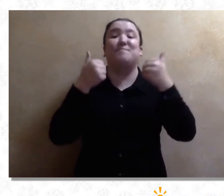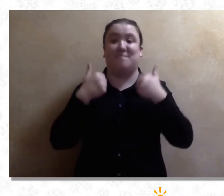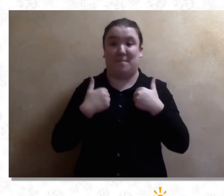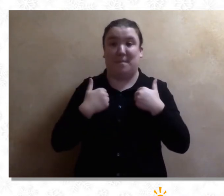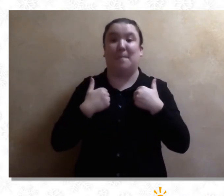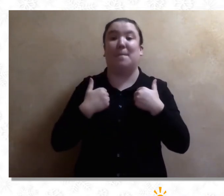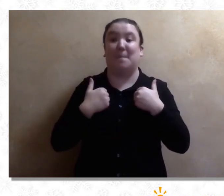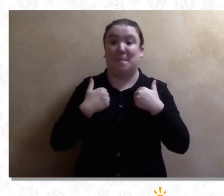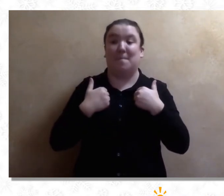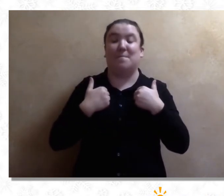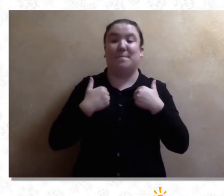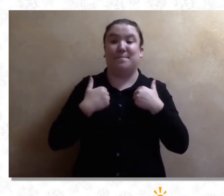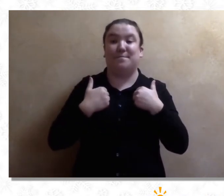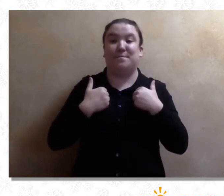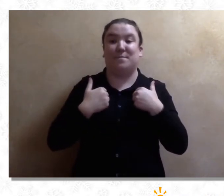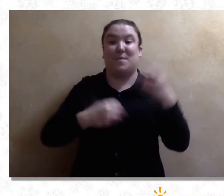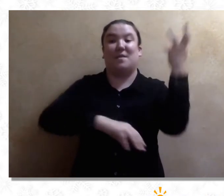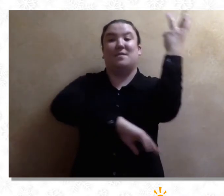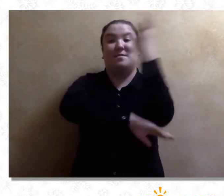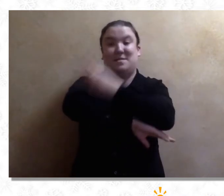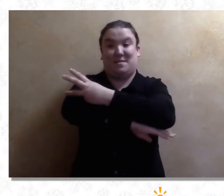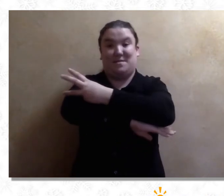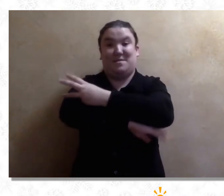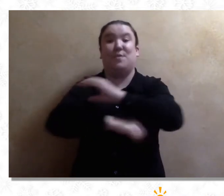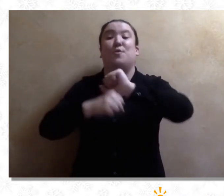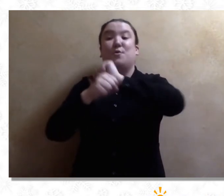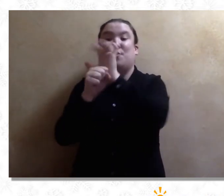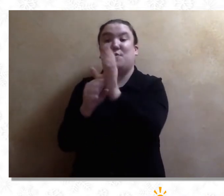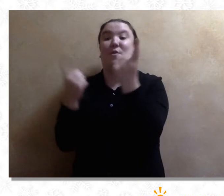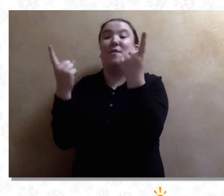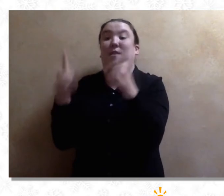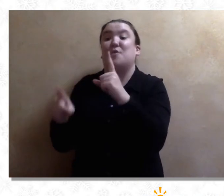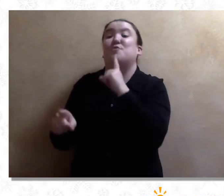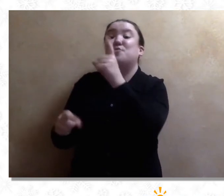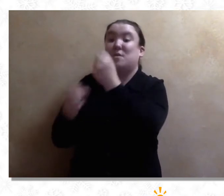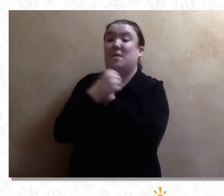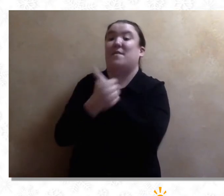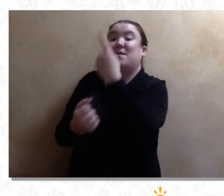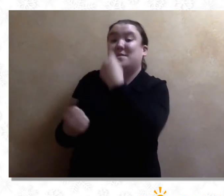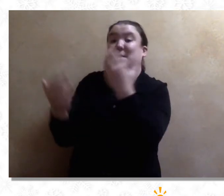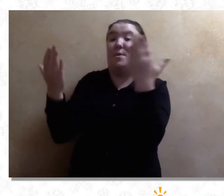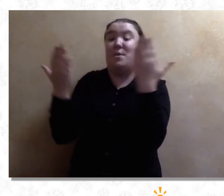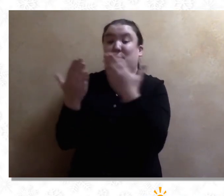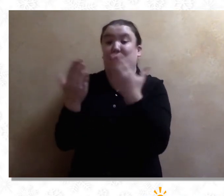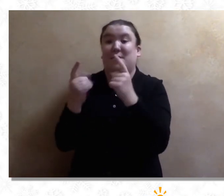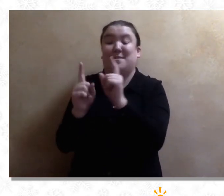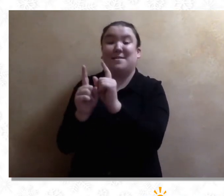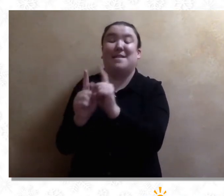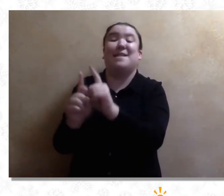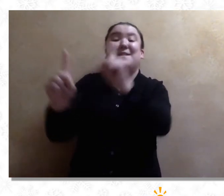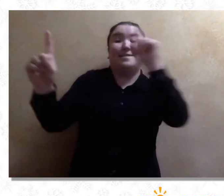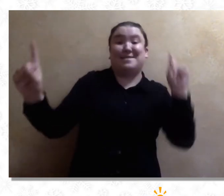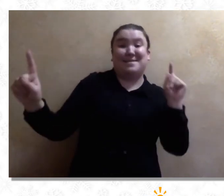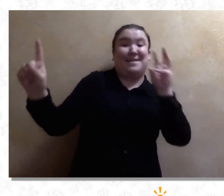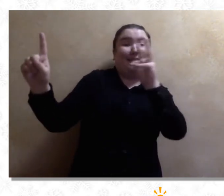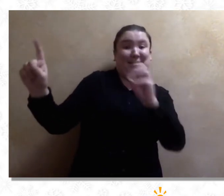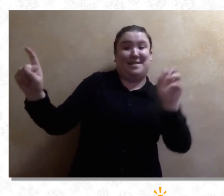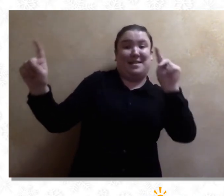TV. On the sixth day of COVID, my true love said to me, Keep social